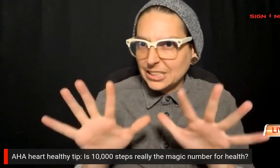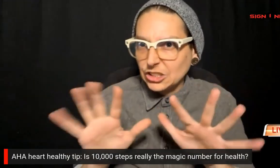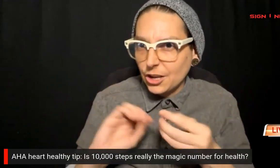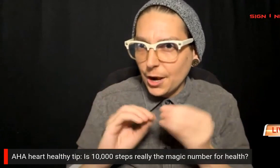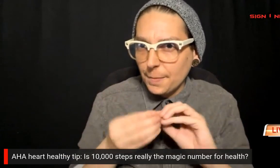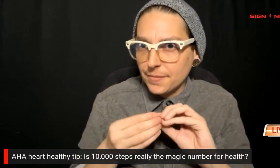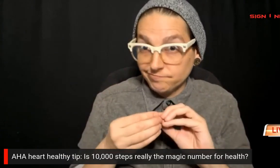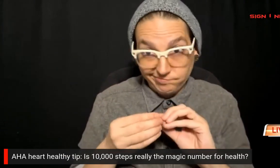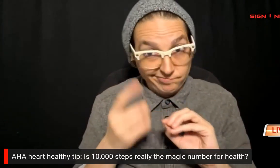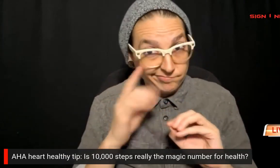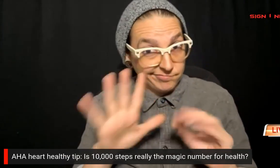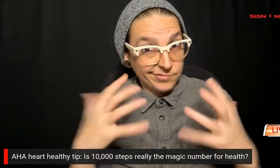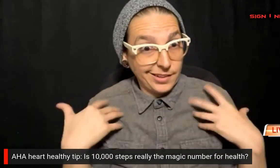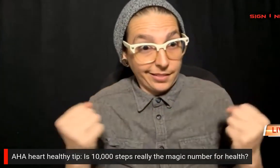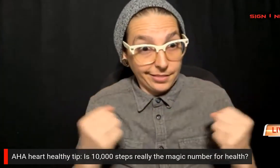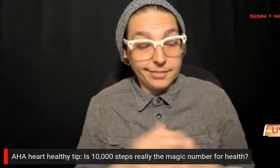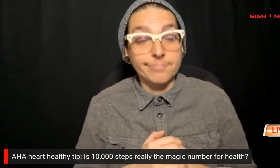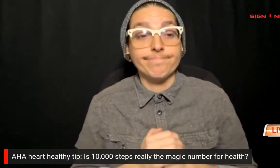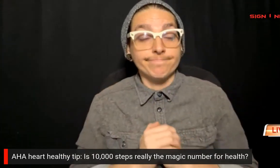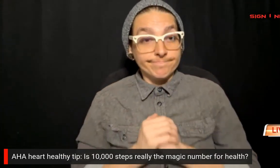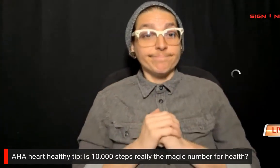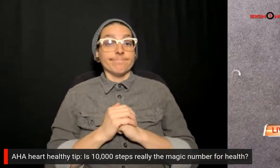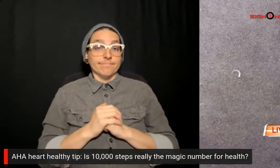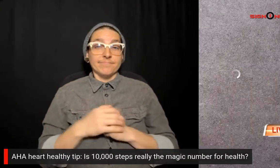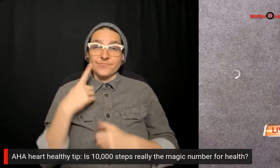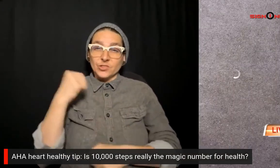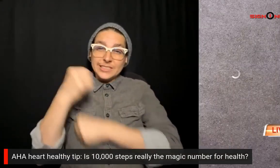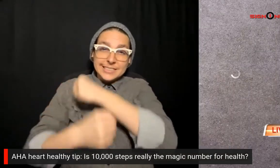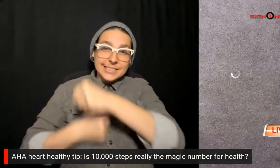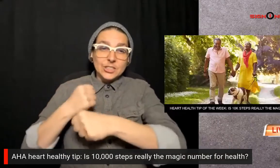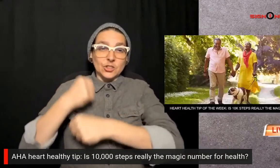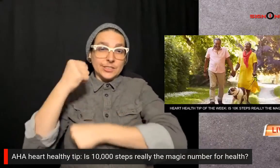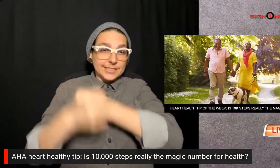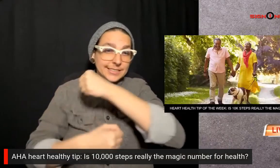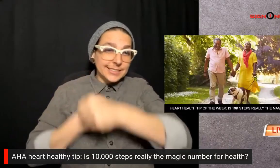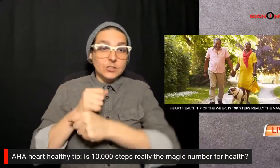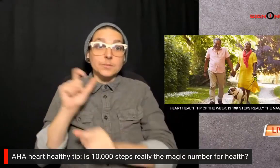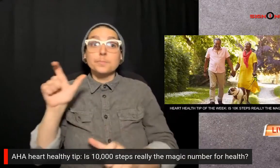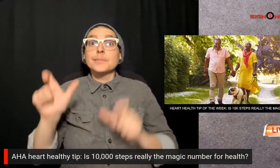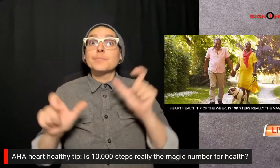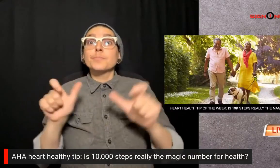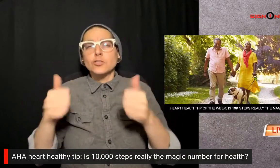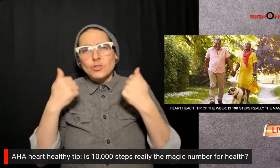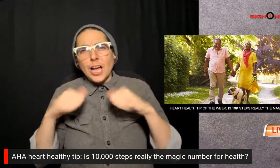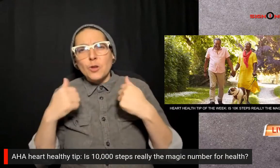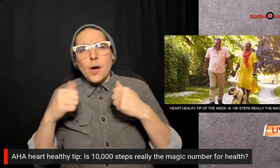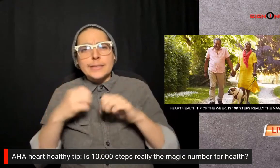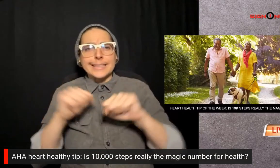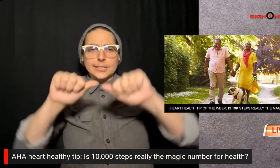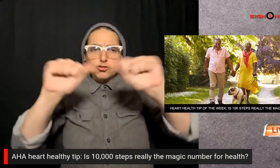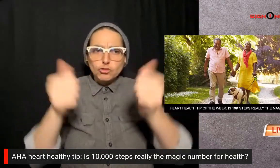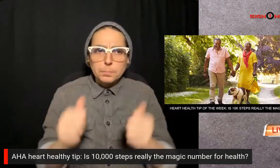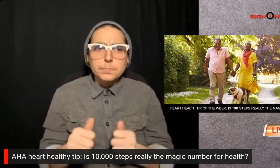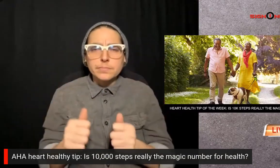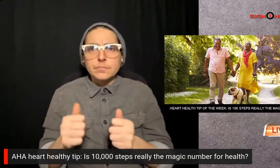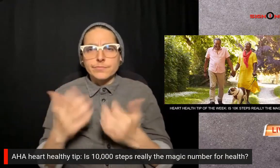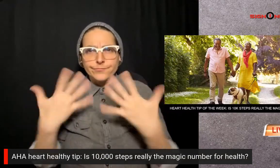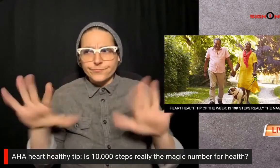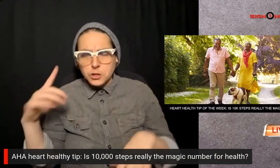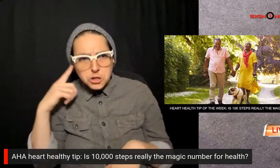the magic number for health for years people trying to get in shape have